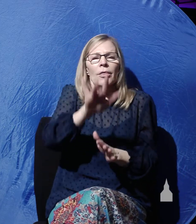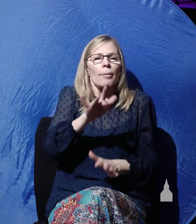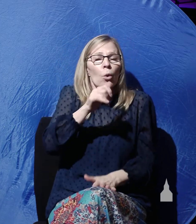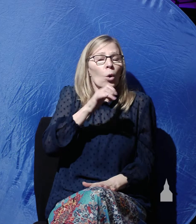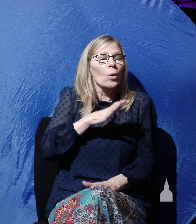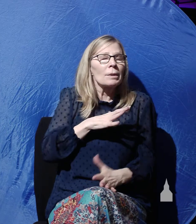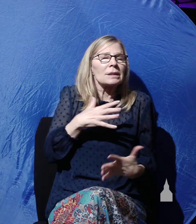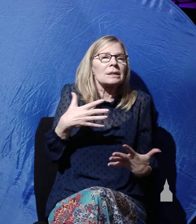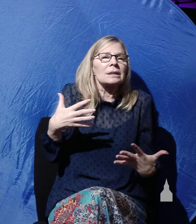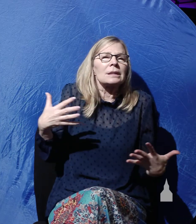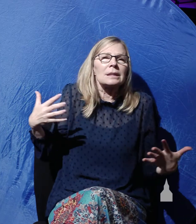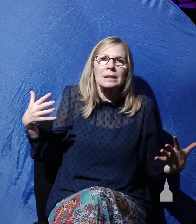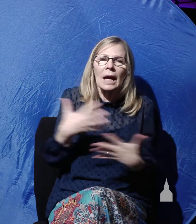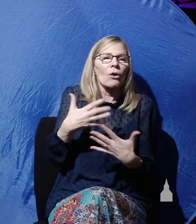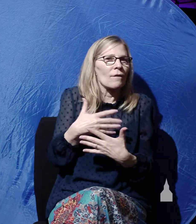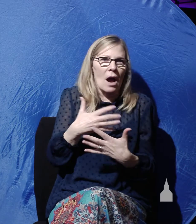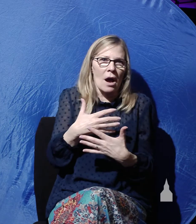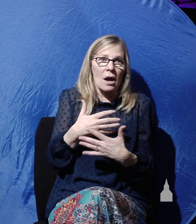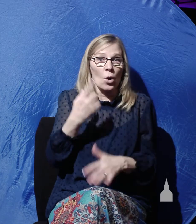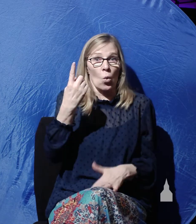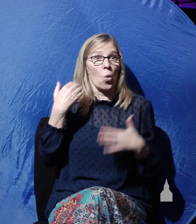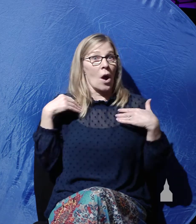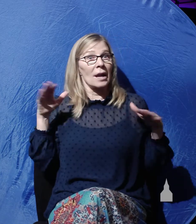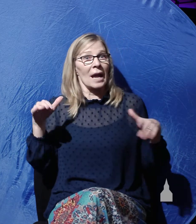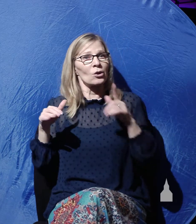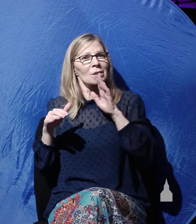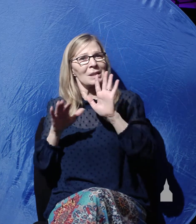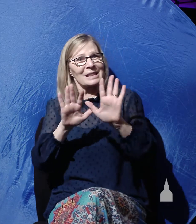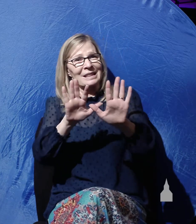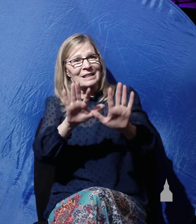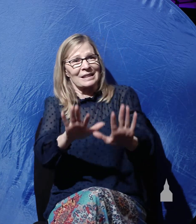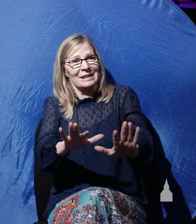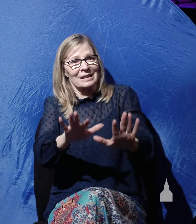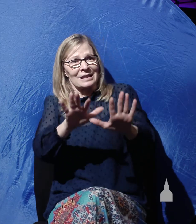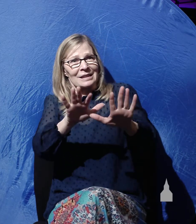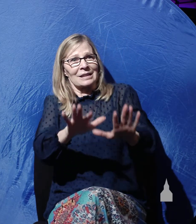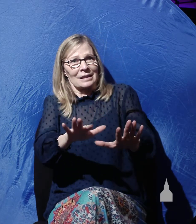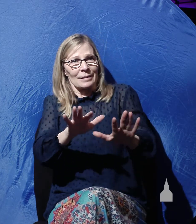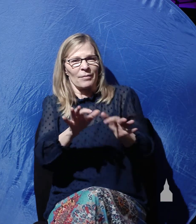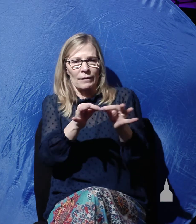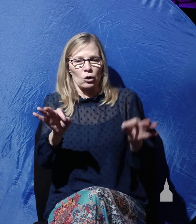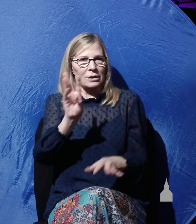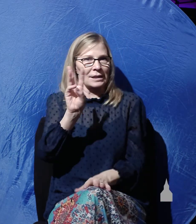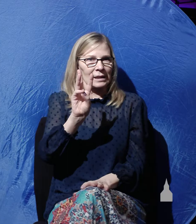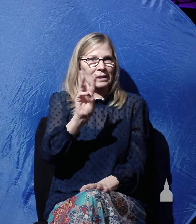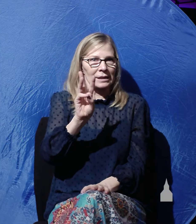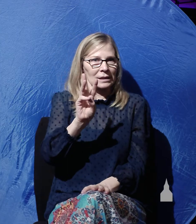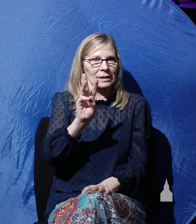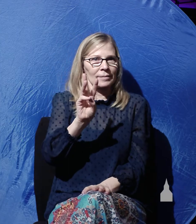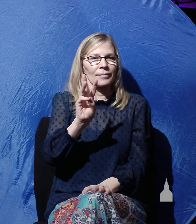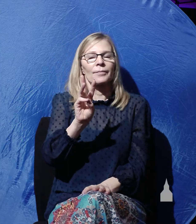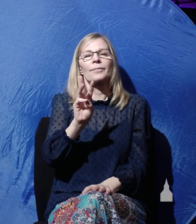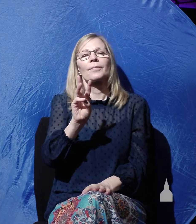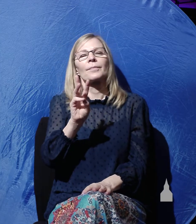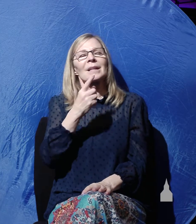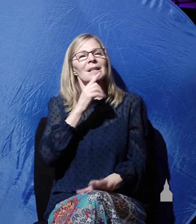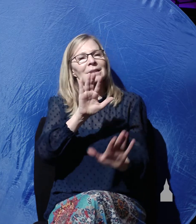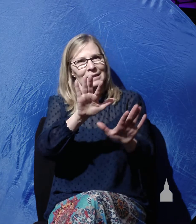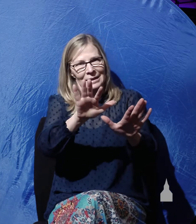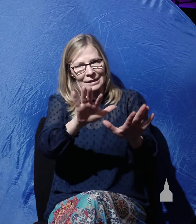terrified. So, one of the angels speaks in order to just calm them down. Verse six, he said to them, do not be